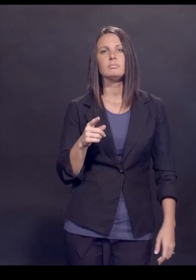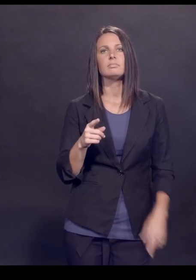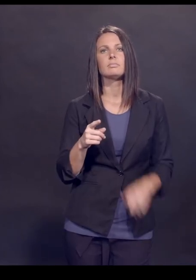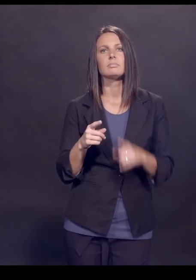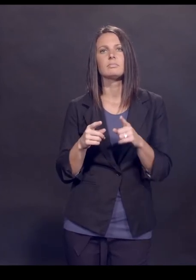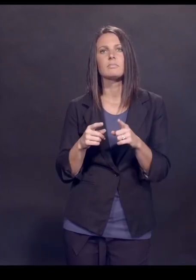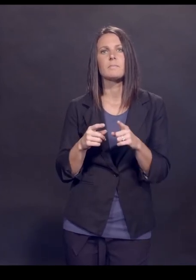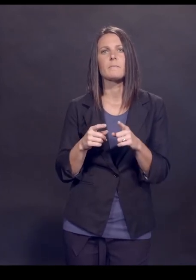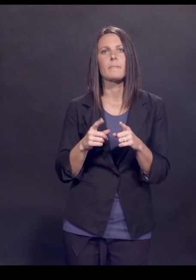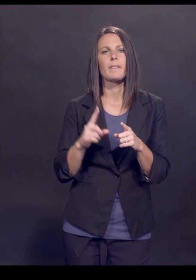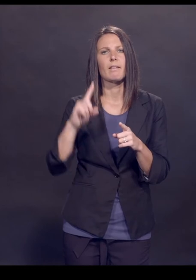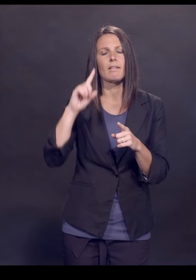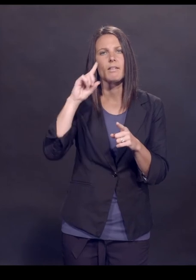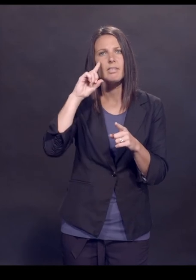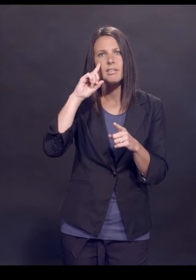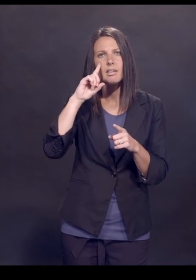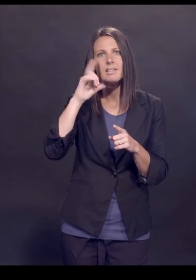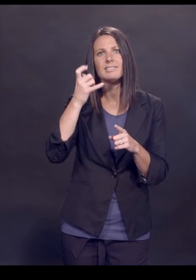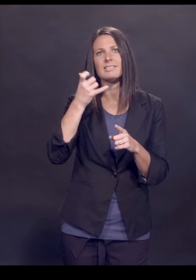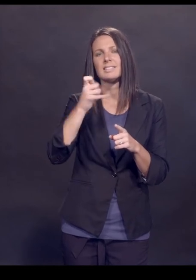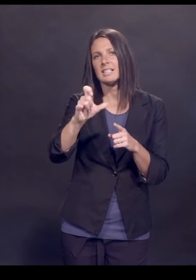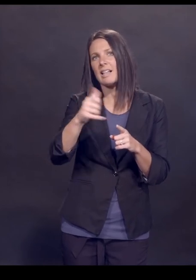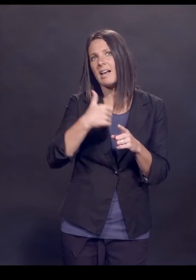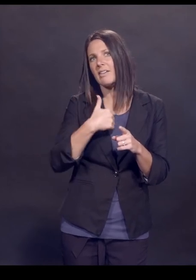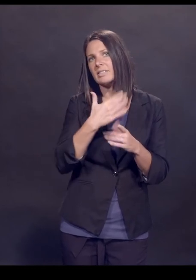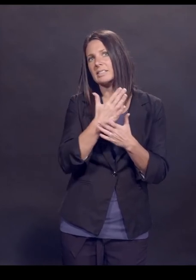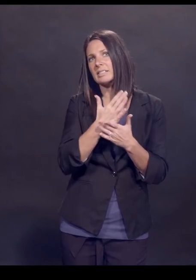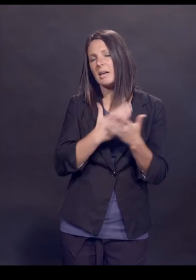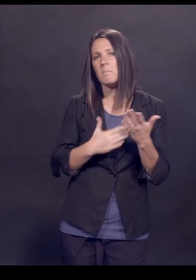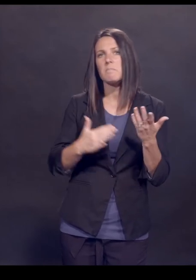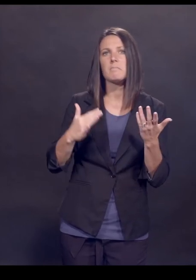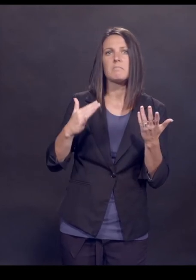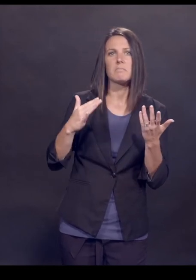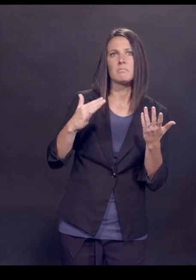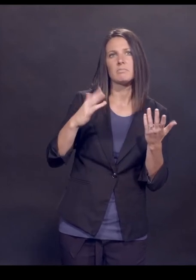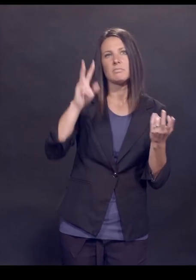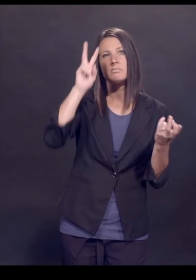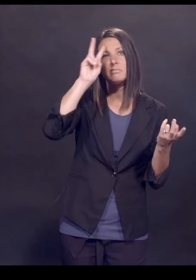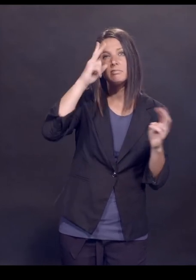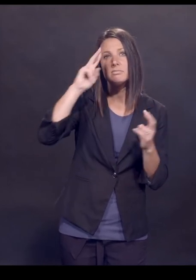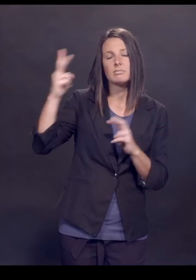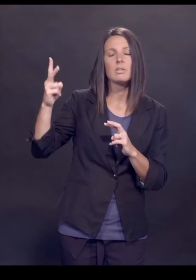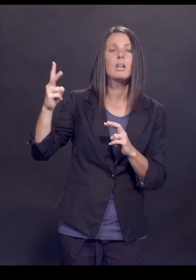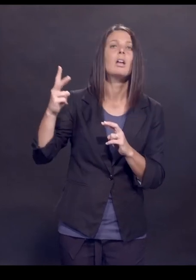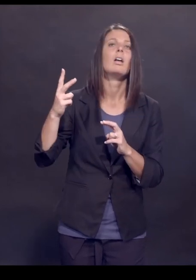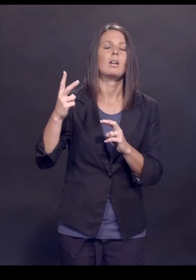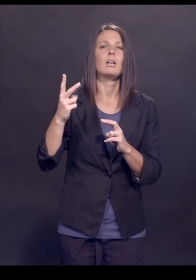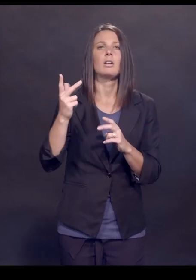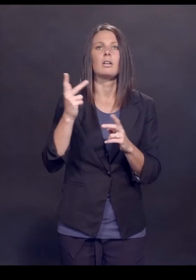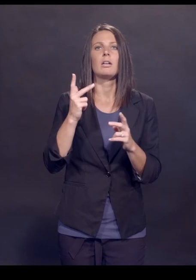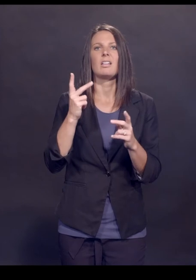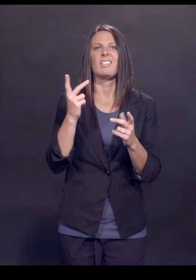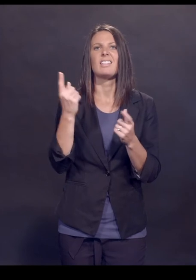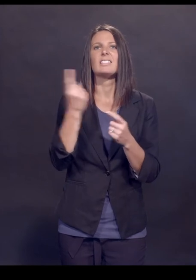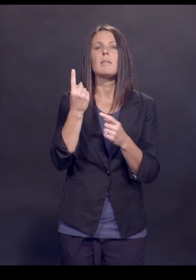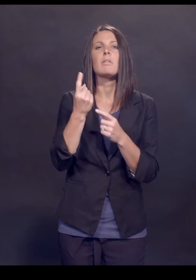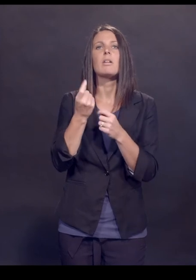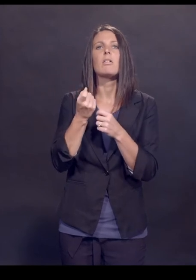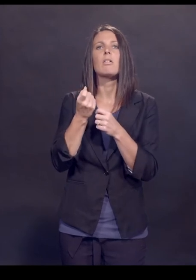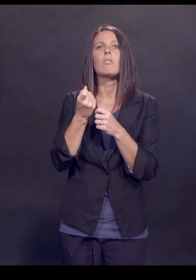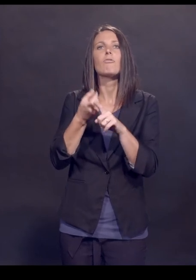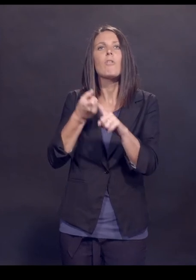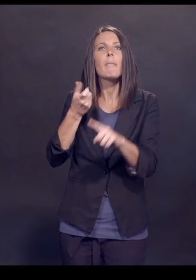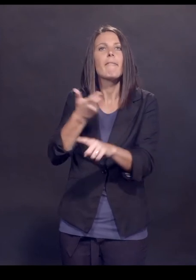that question, uh, I think that there still is some, um, misconception that there is something from a